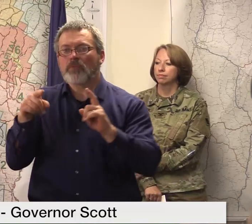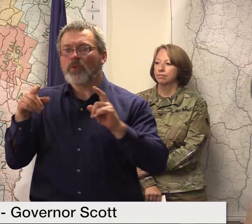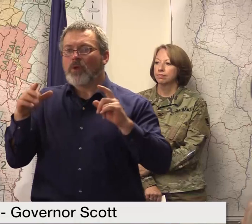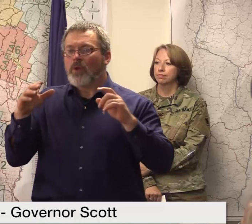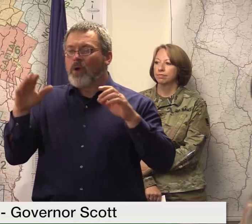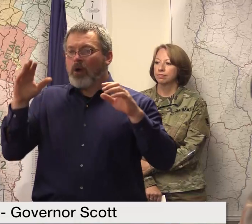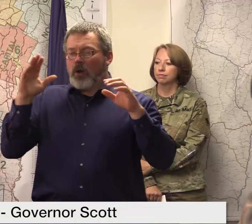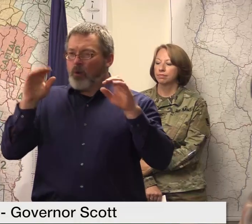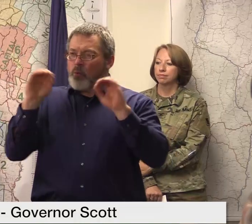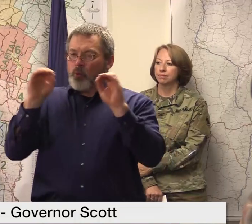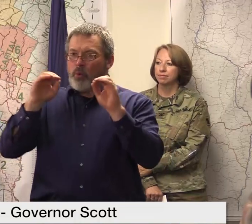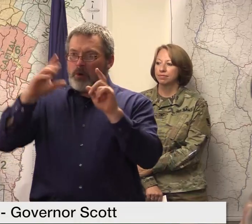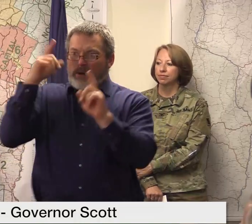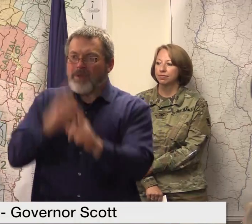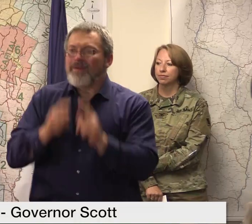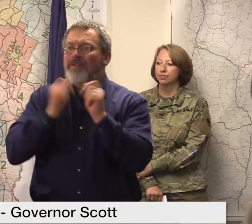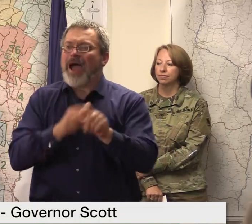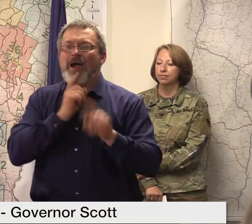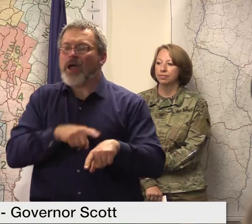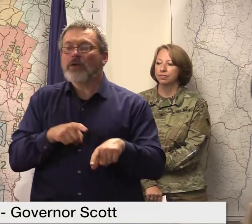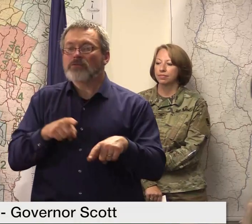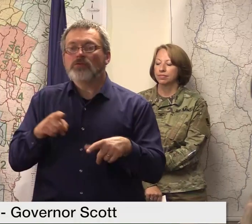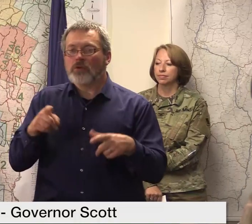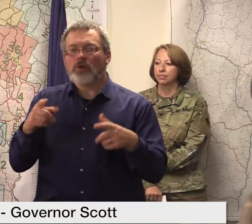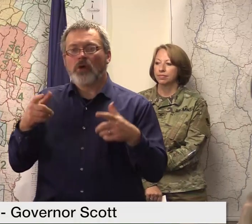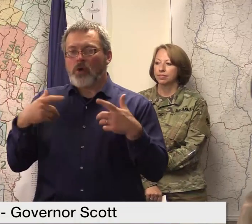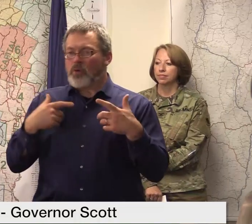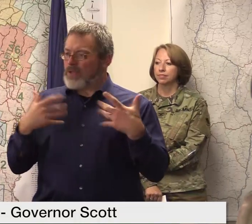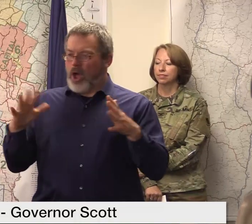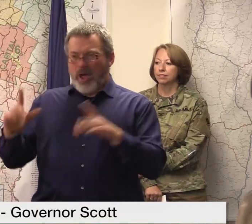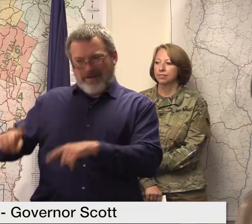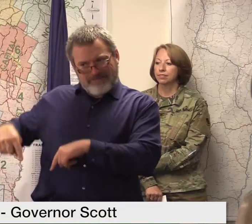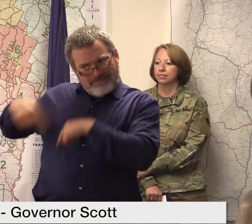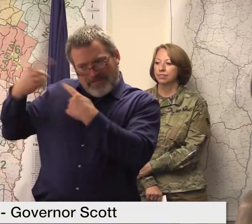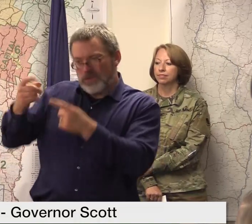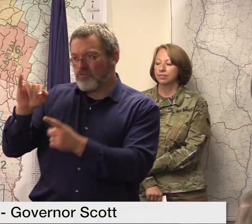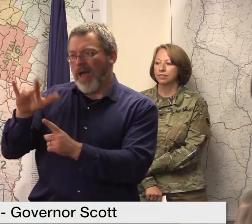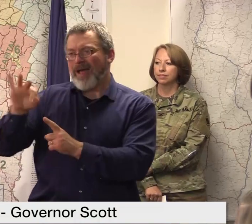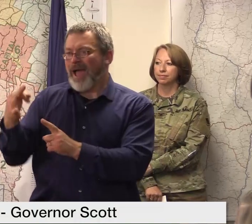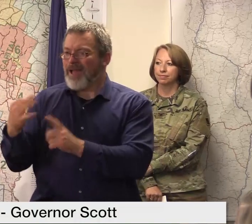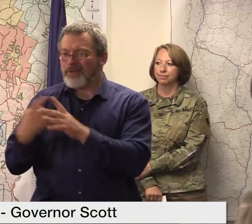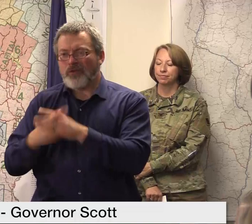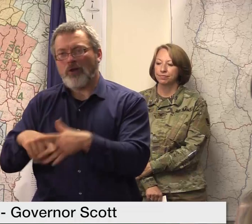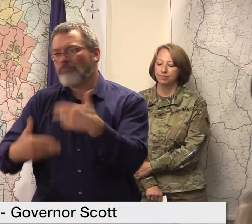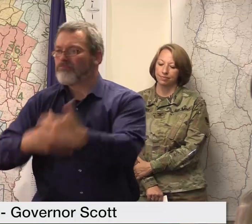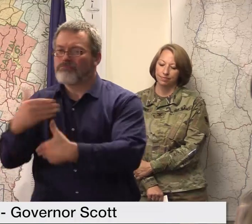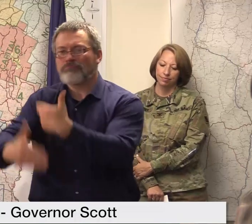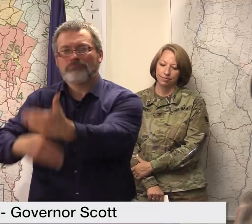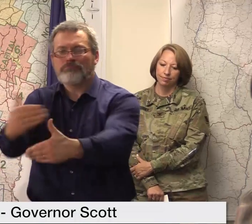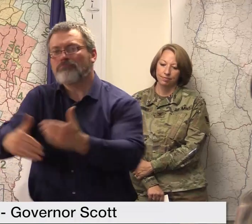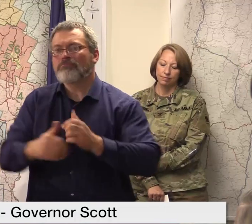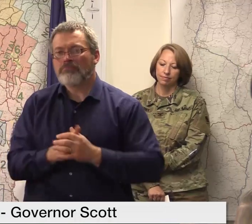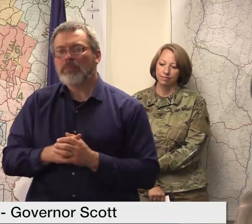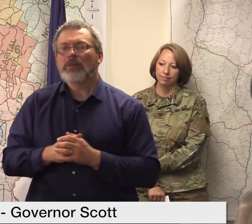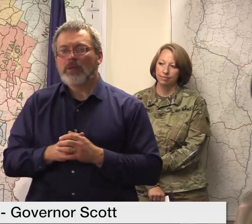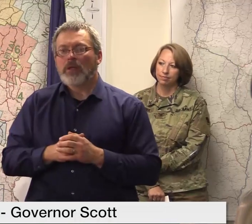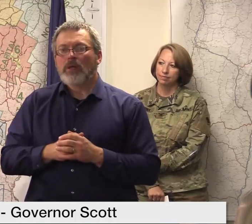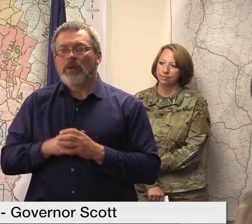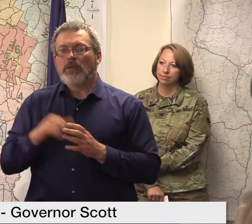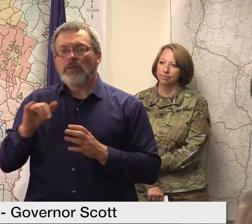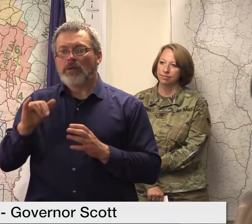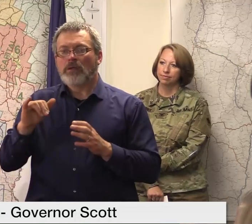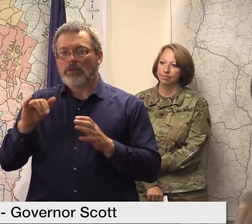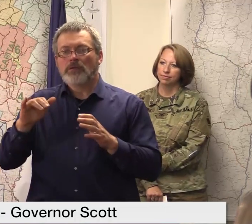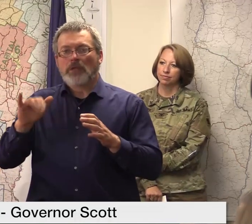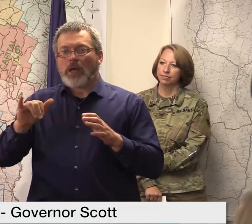flood this was a known issue that the governor can speak more to or Secretary Samuelson can speak more to the flooding just